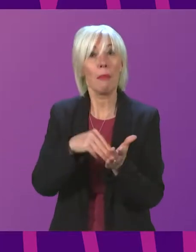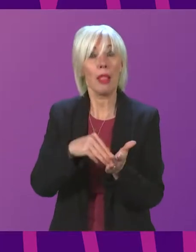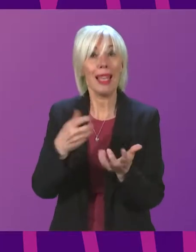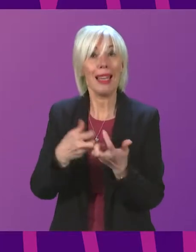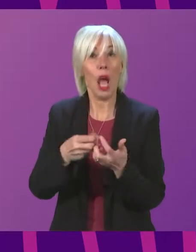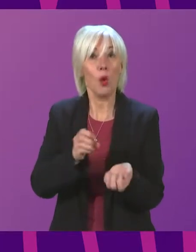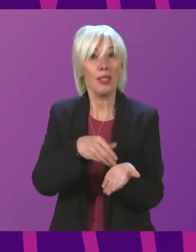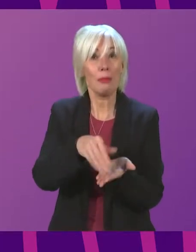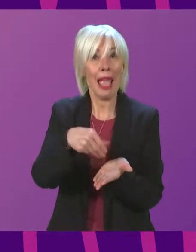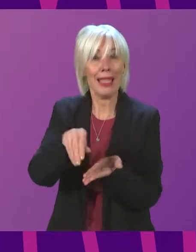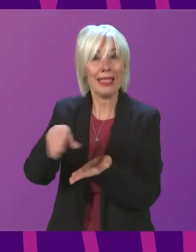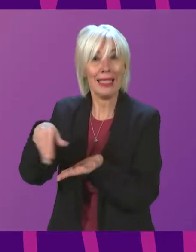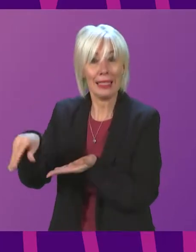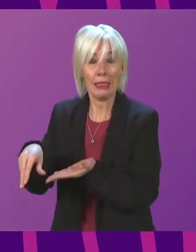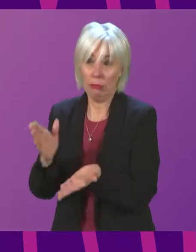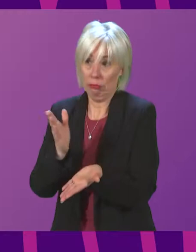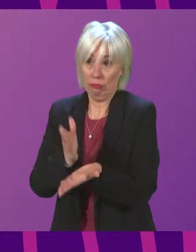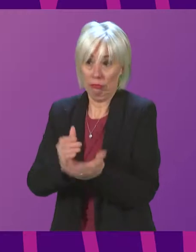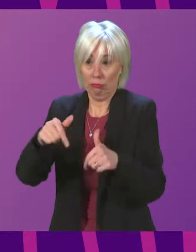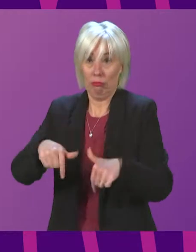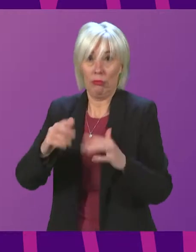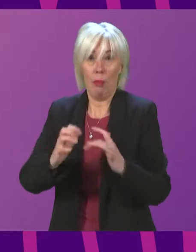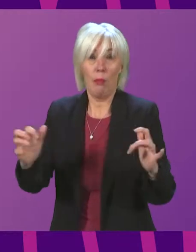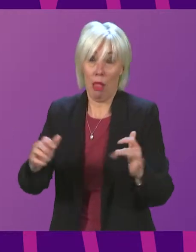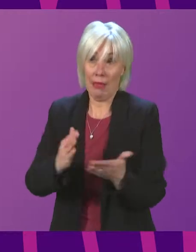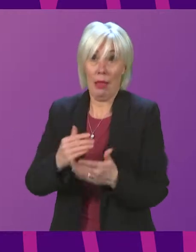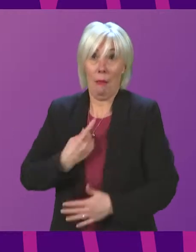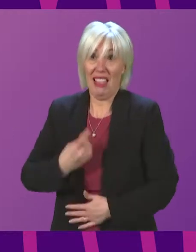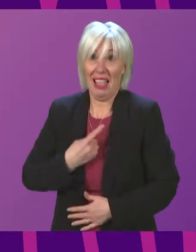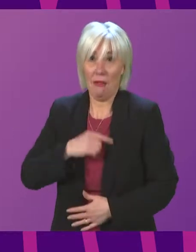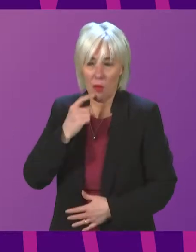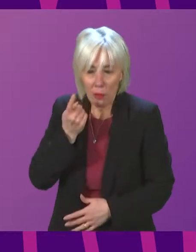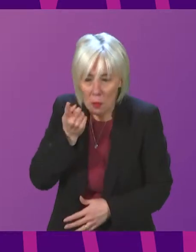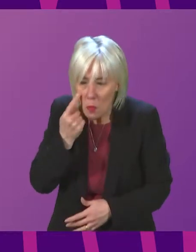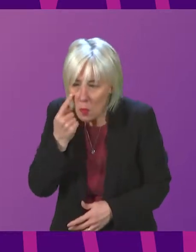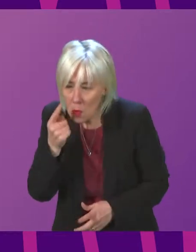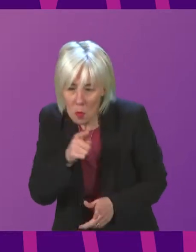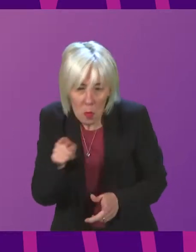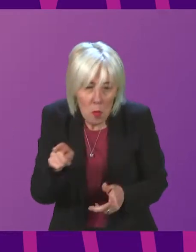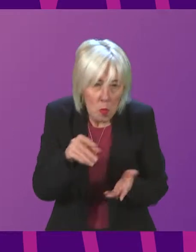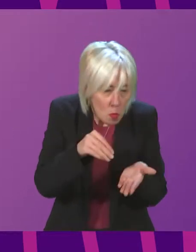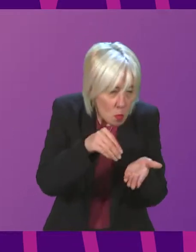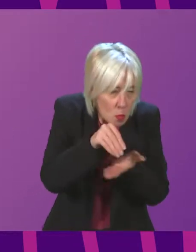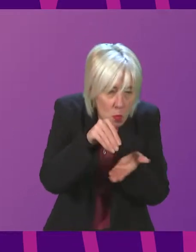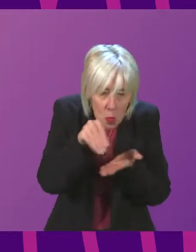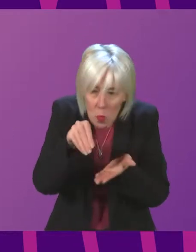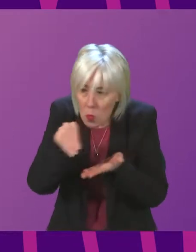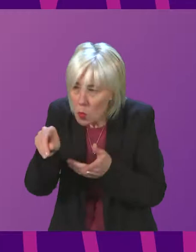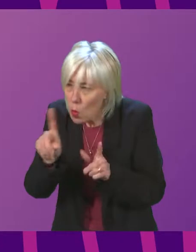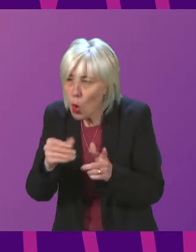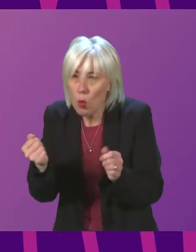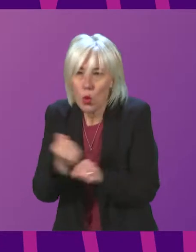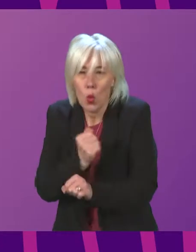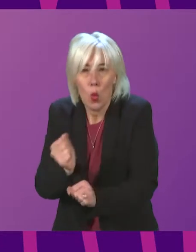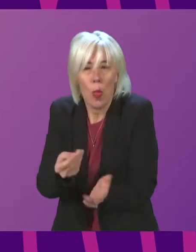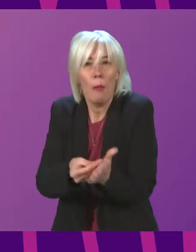being spent. I can assure Parliament that I will be keeping a very close eye on how that resource is being utilised.